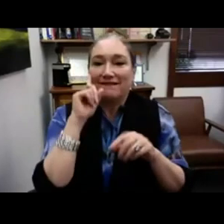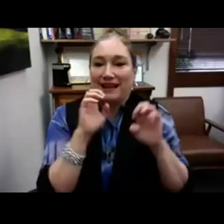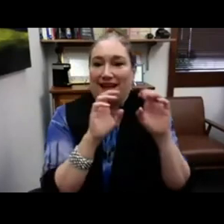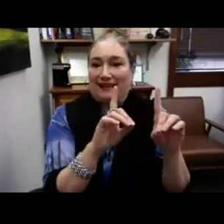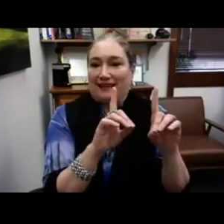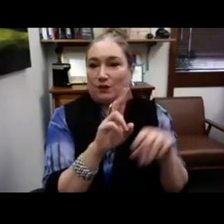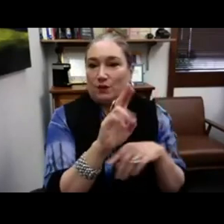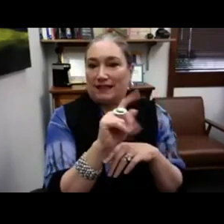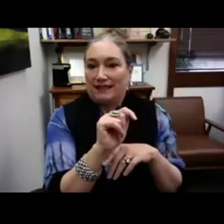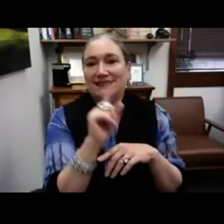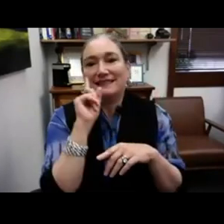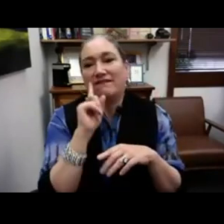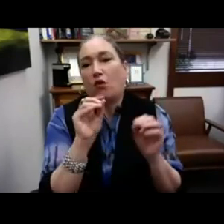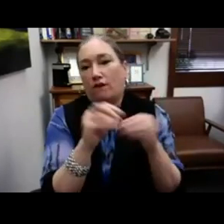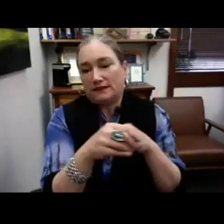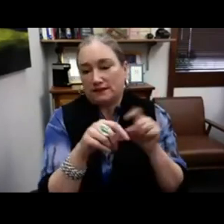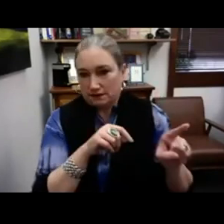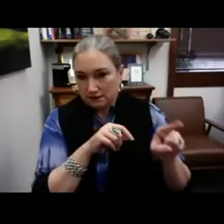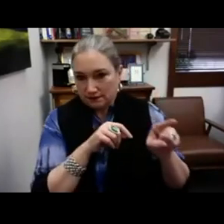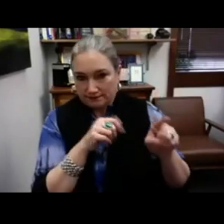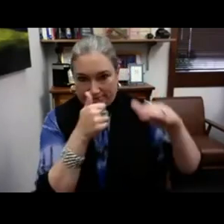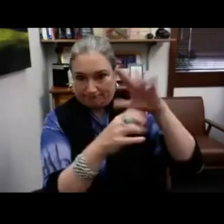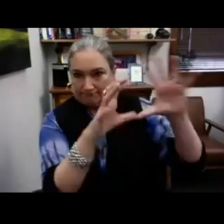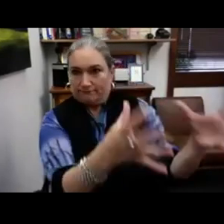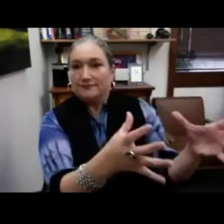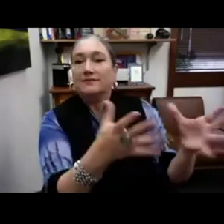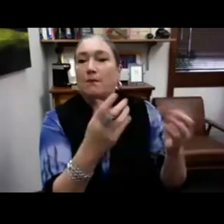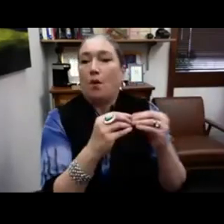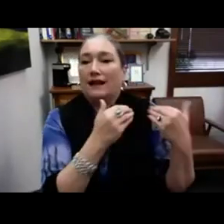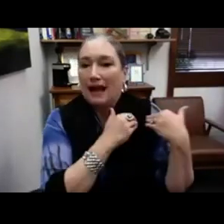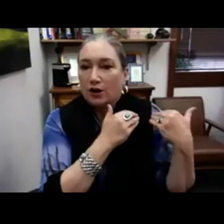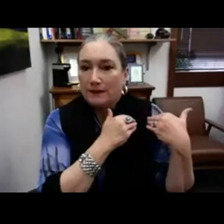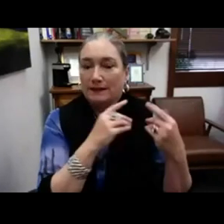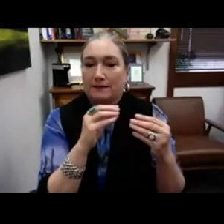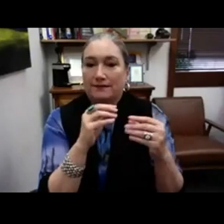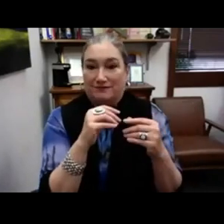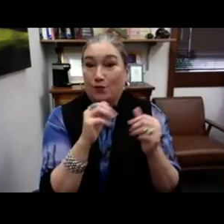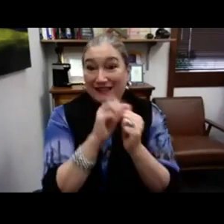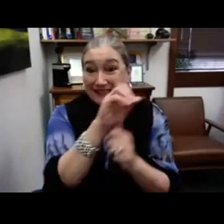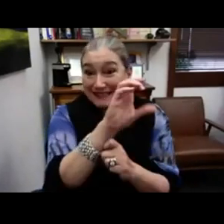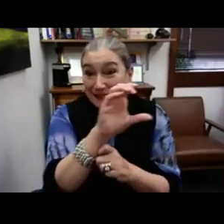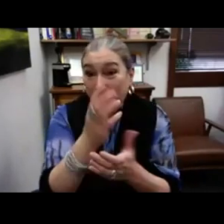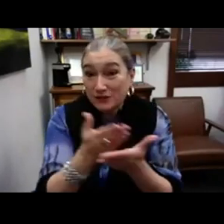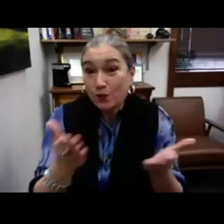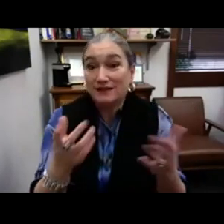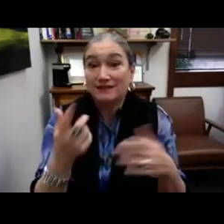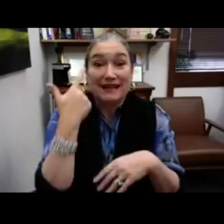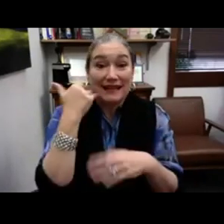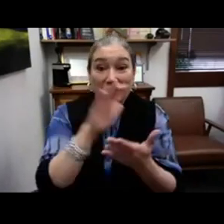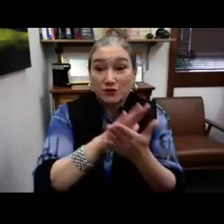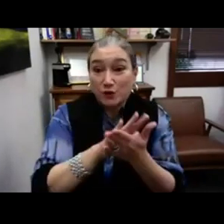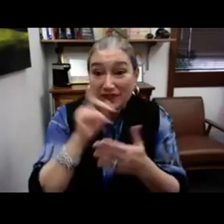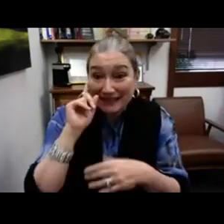specifically under the standalone division, under a deaf education unit. So which we're going to call the deaf education office. So there's more accountability